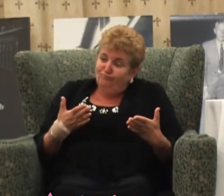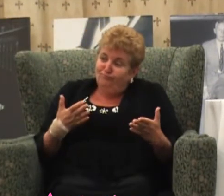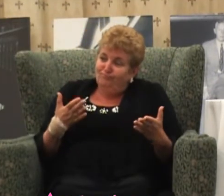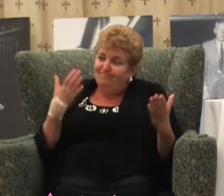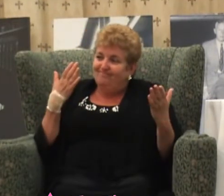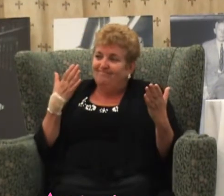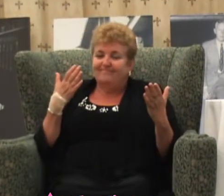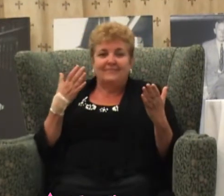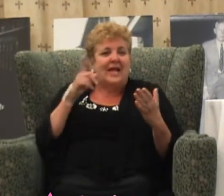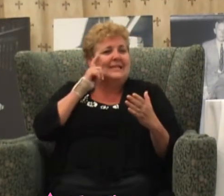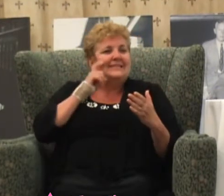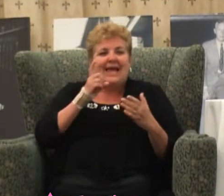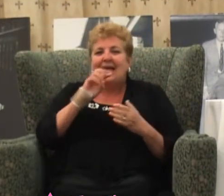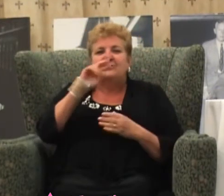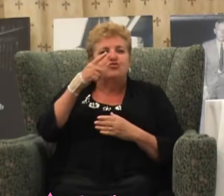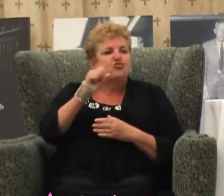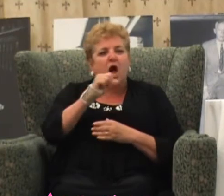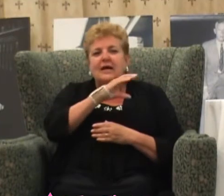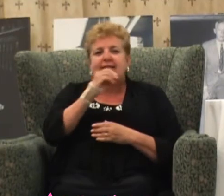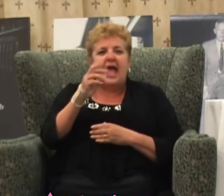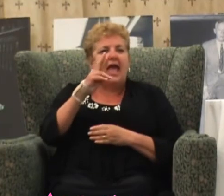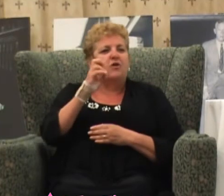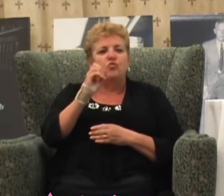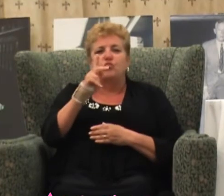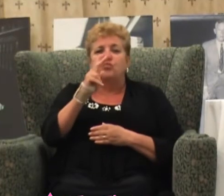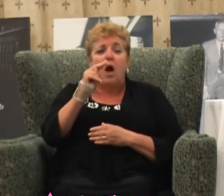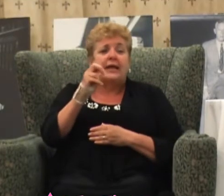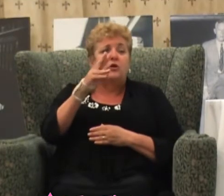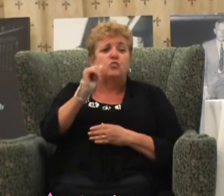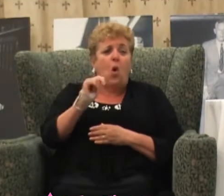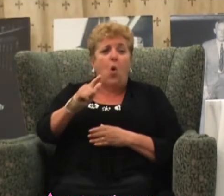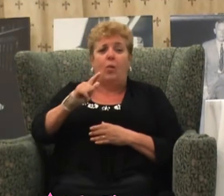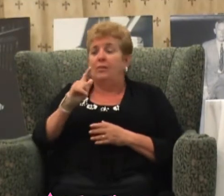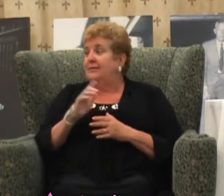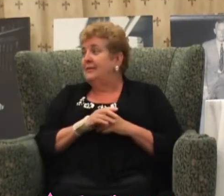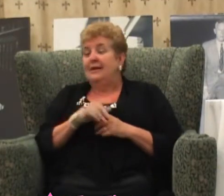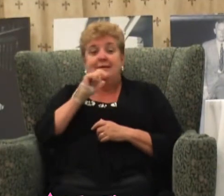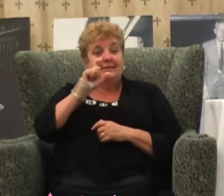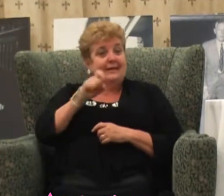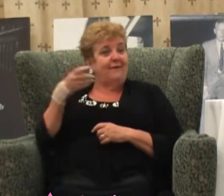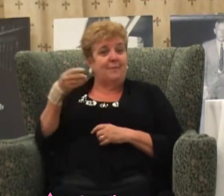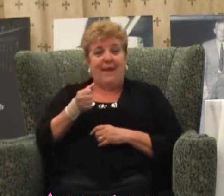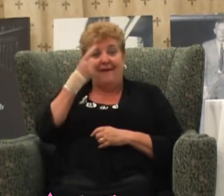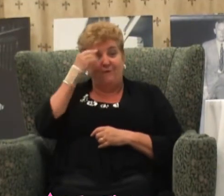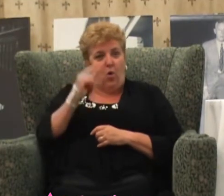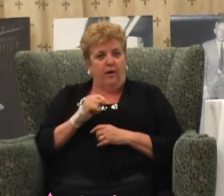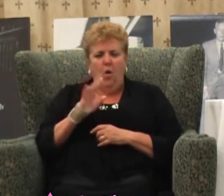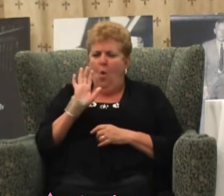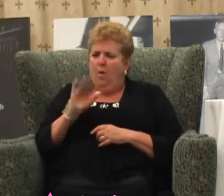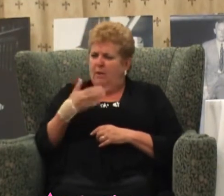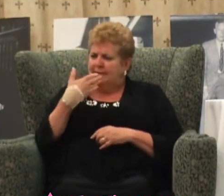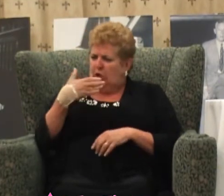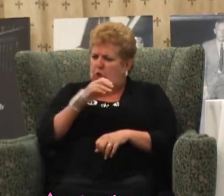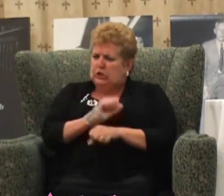Sex, drugs, and rock and roll, traveling around the country getting paid for it. It was a good job. And, uh,